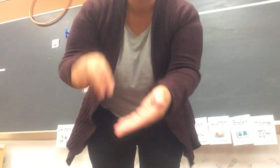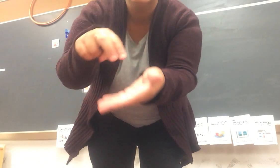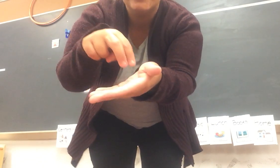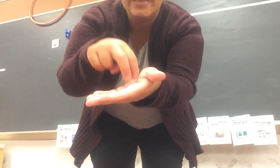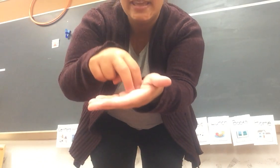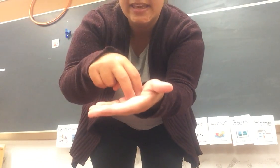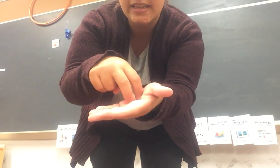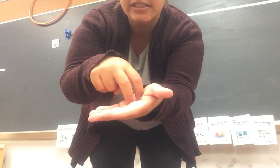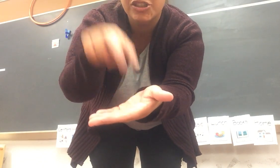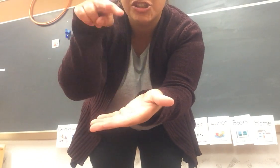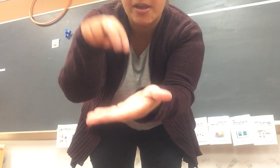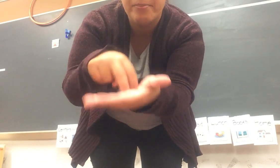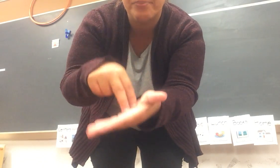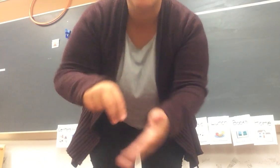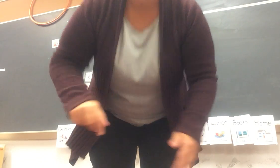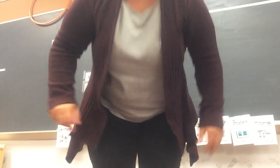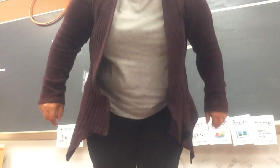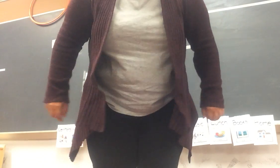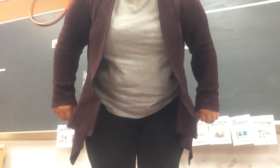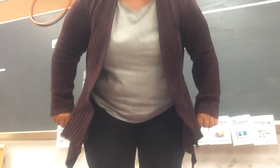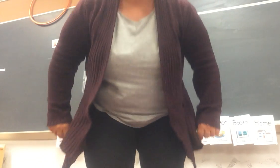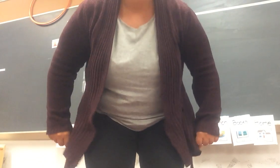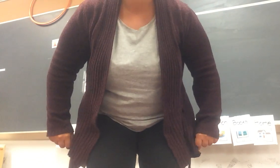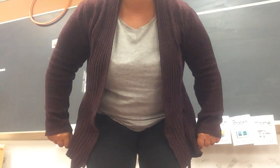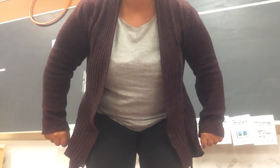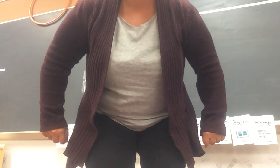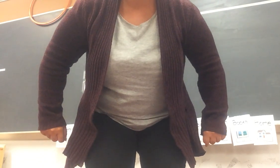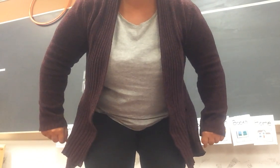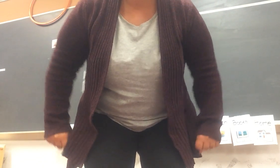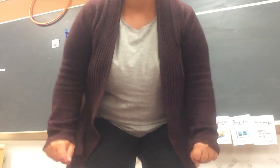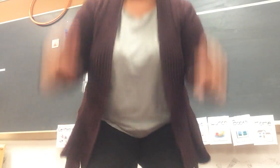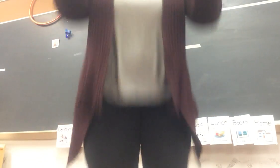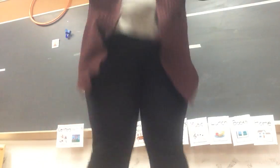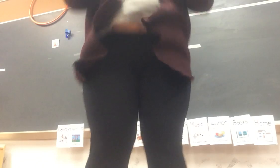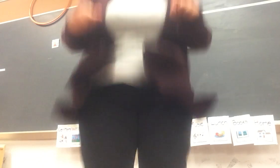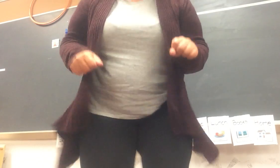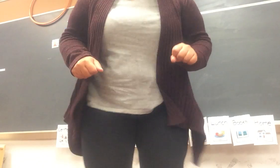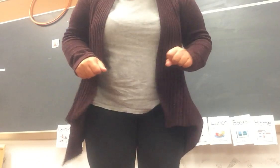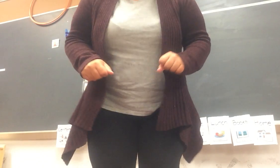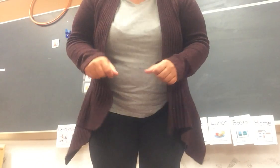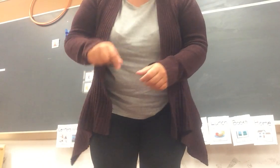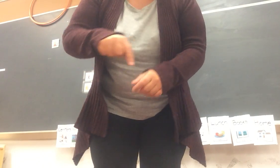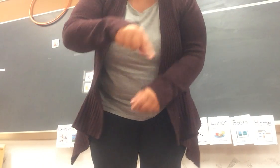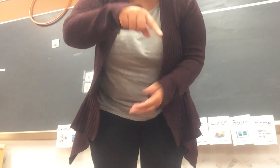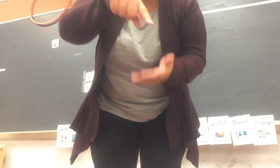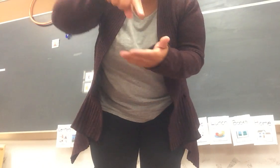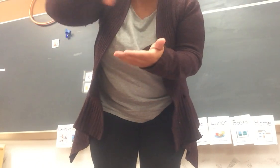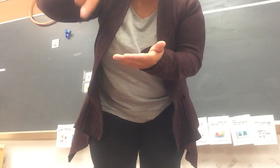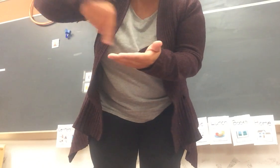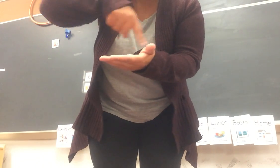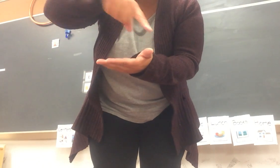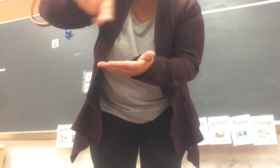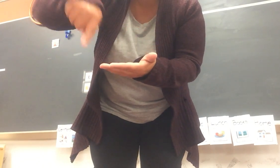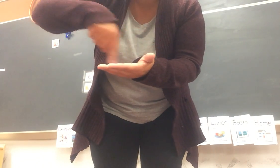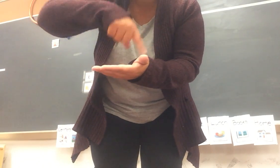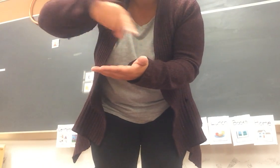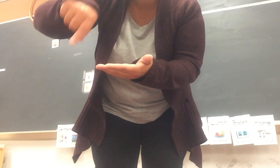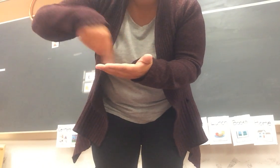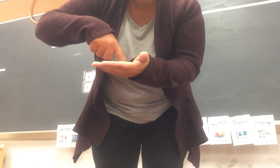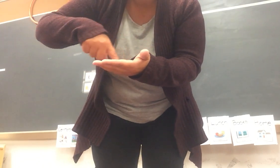And jump. And I'm going to bend my knees and jump. And turn around.